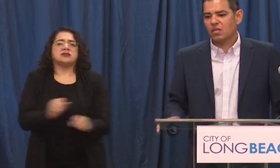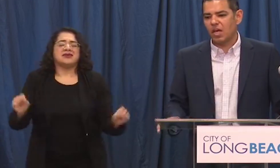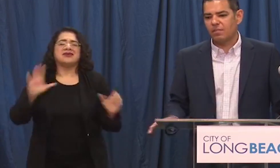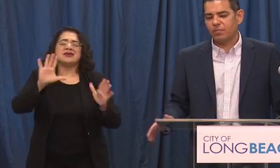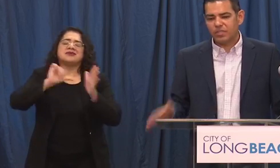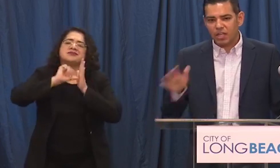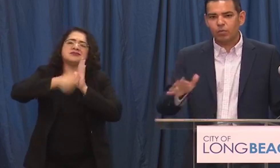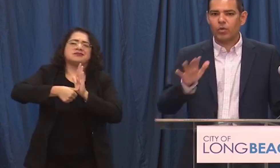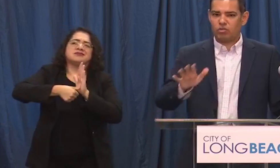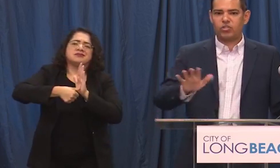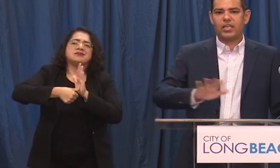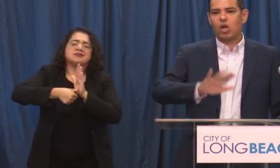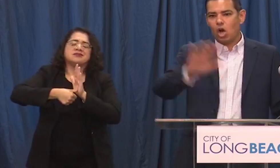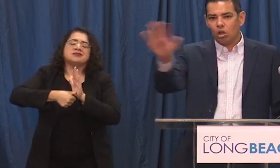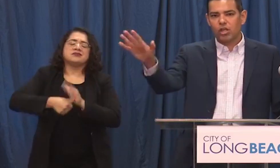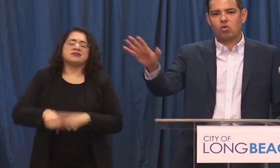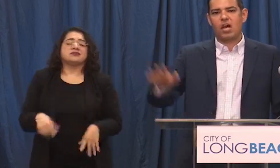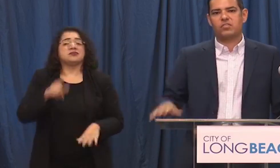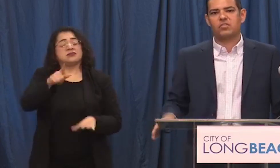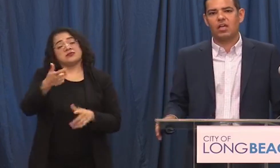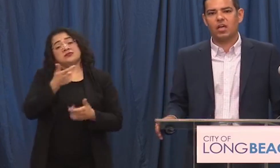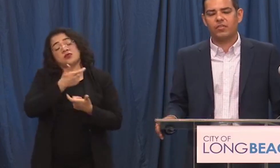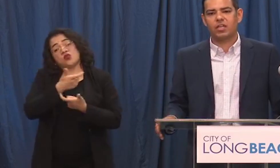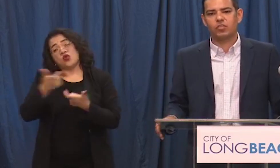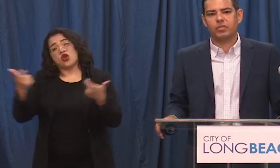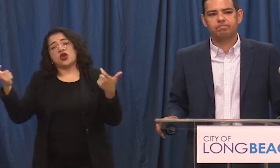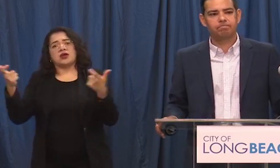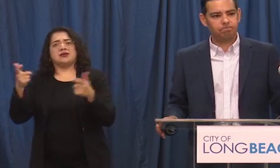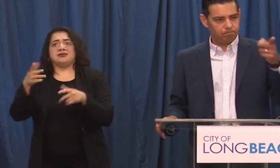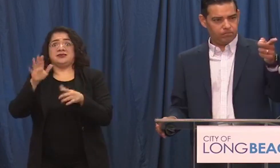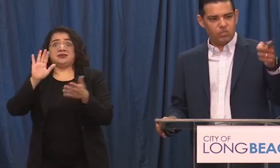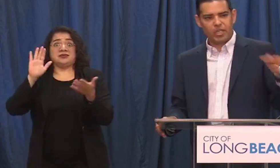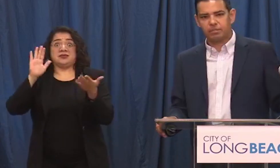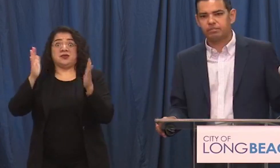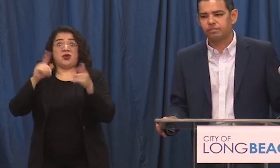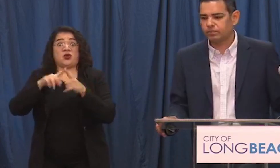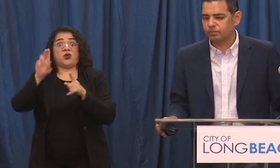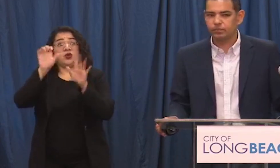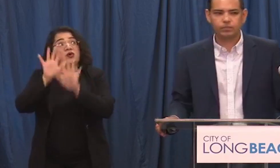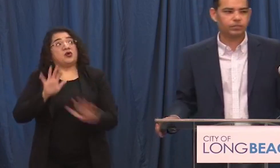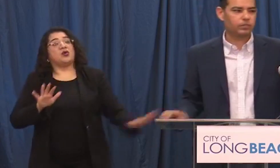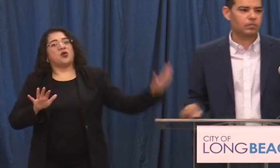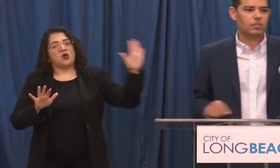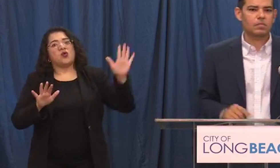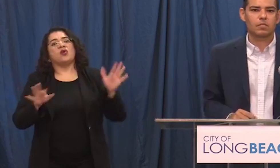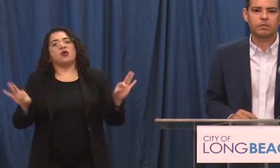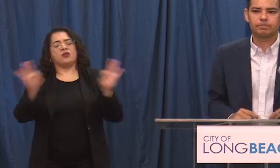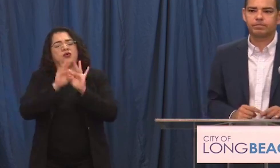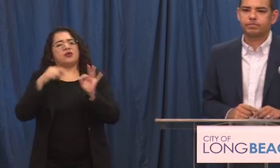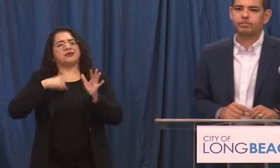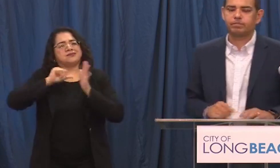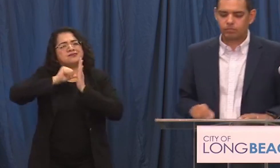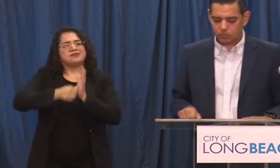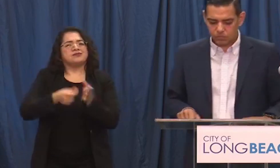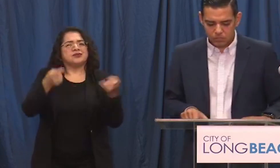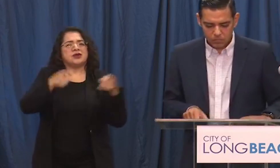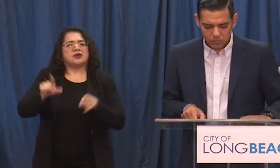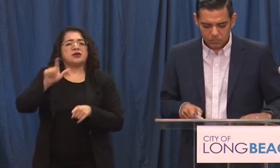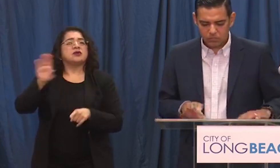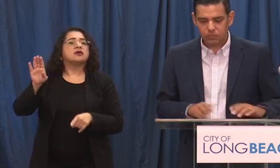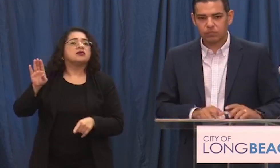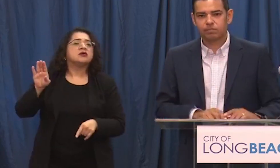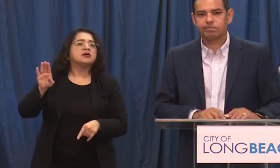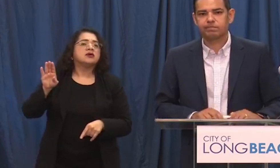um particularly what you're seeing all across uh the country thank you thank you mayor the next question is from hetty chang from